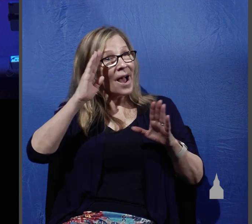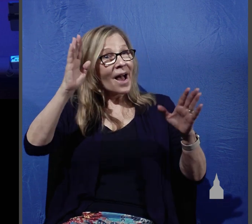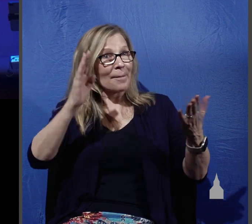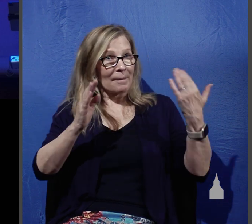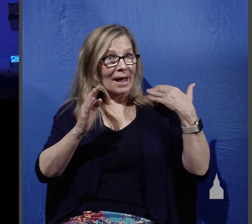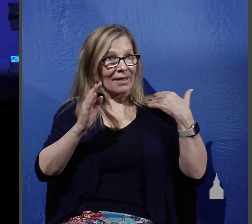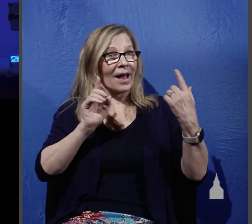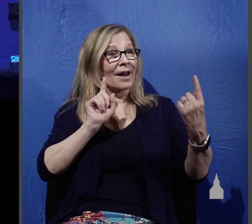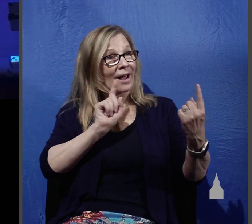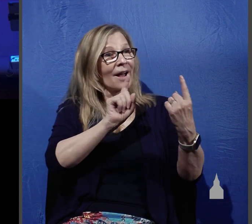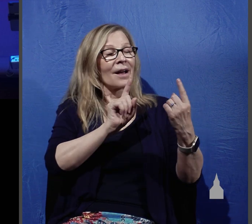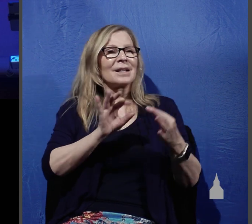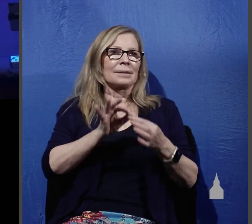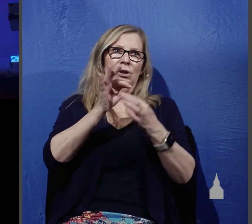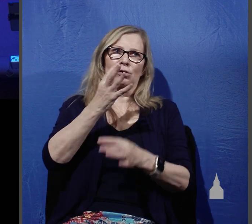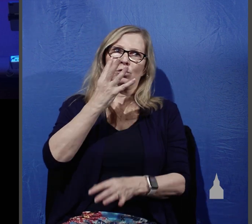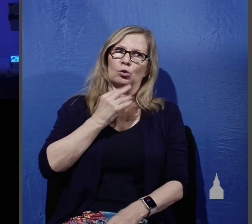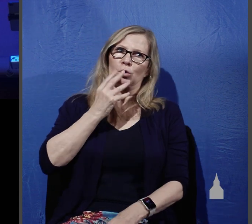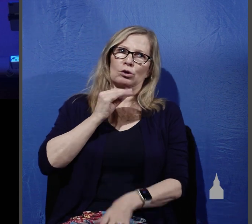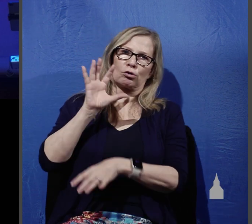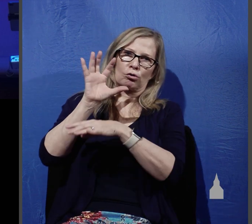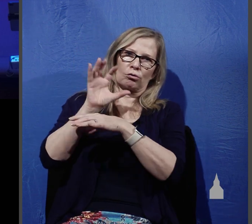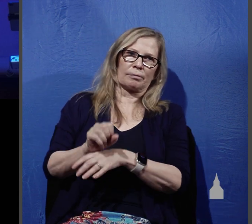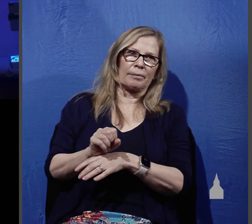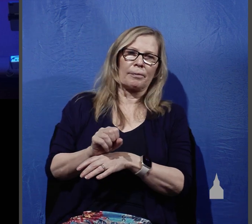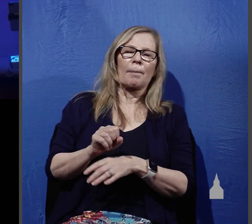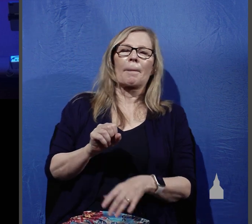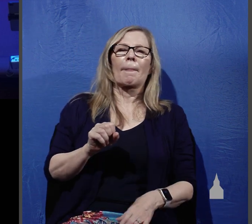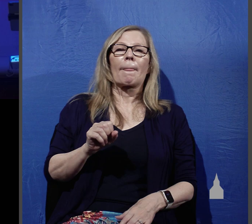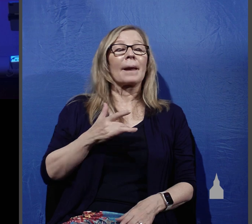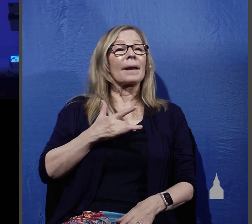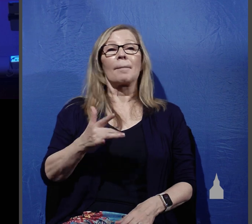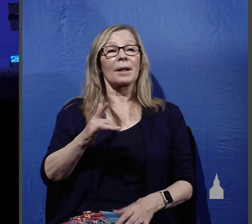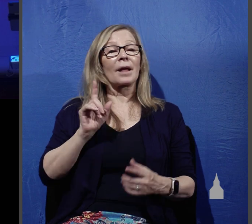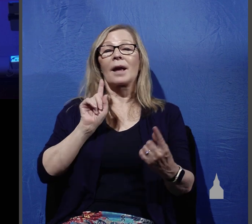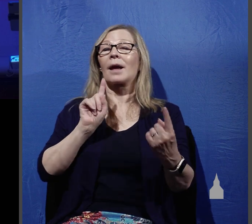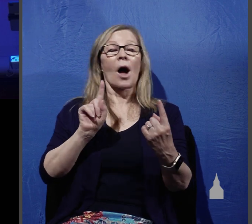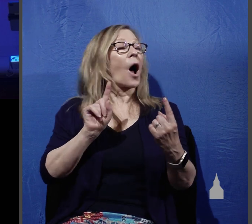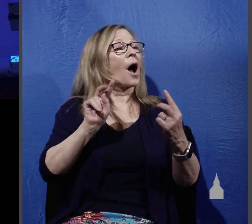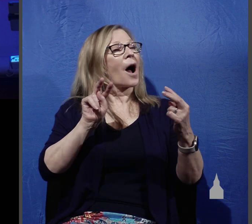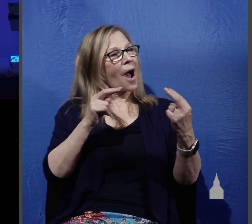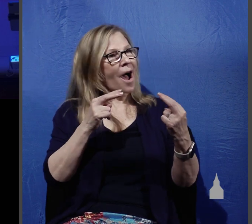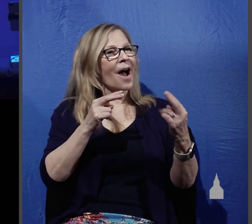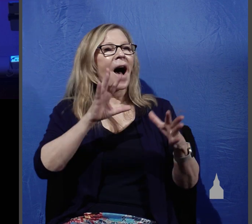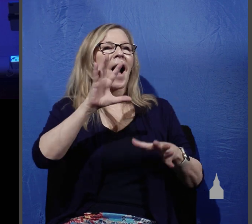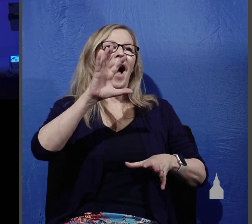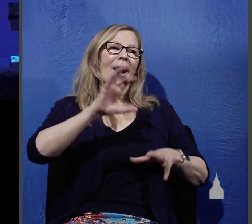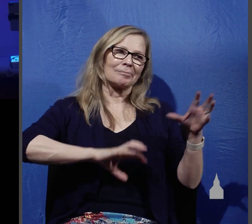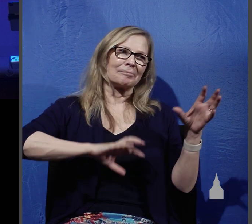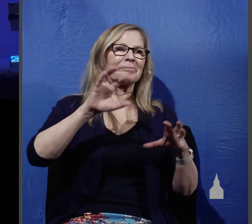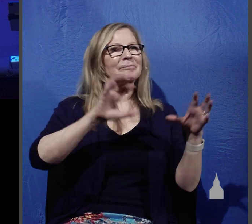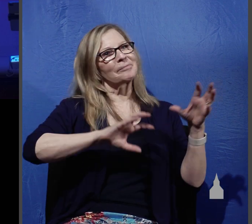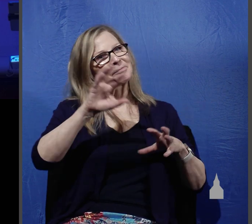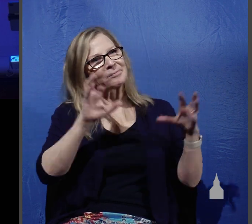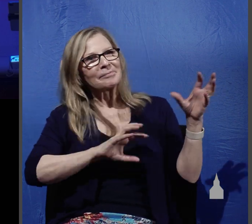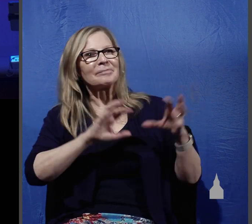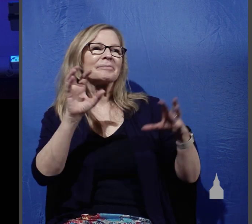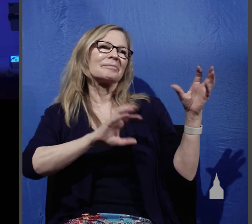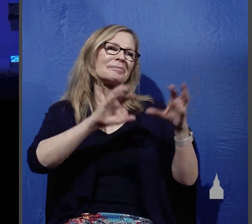then especially in the Jewish culture they would stop and they would engage in time consuming and elaborate greetings